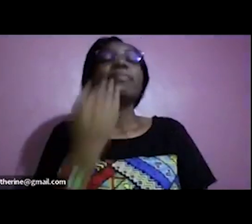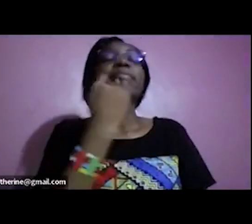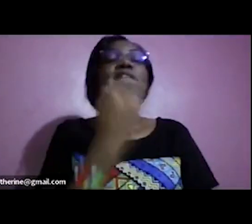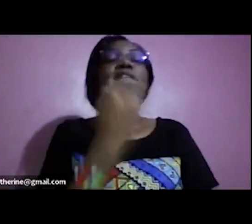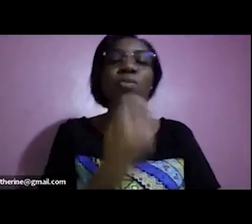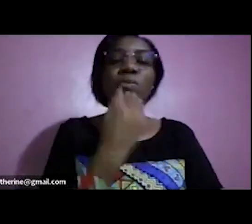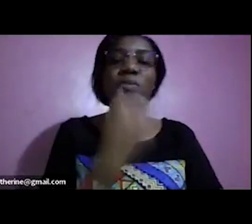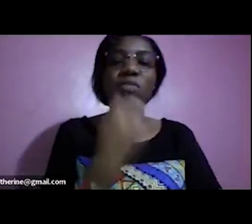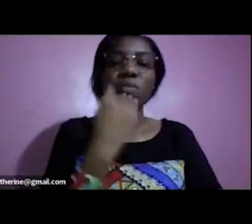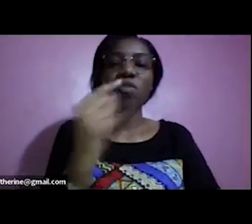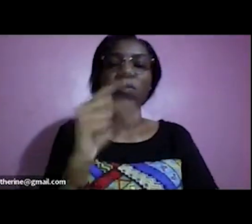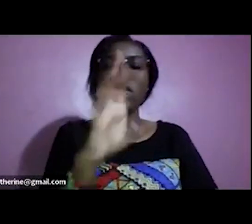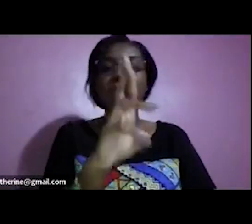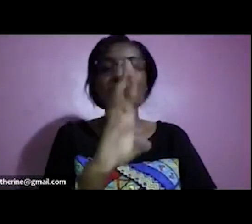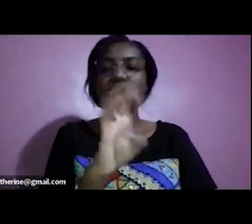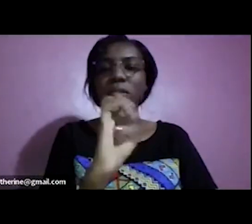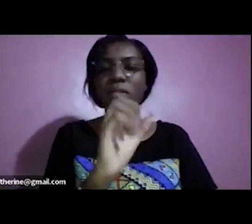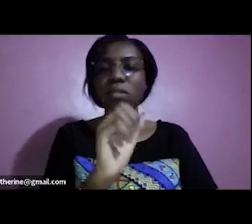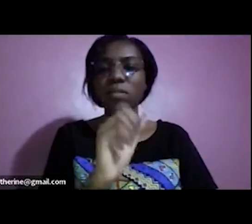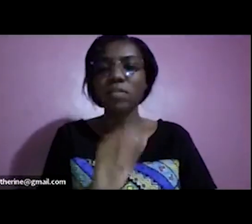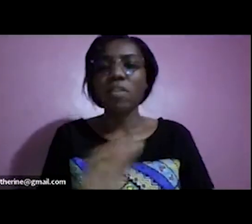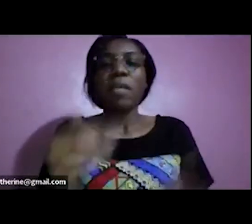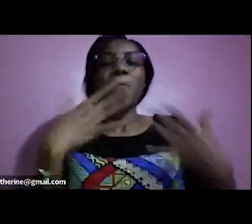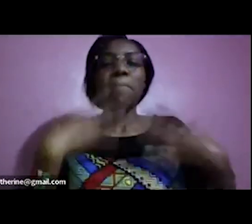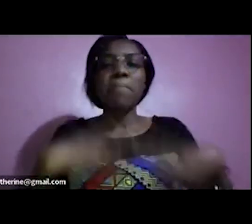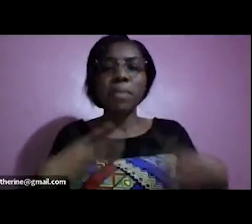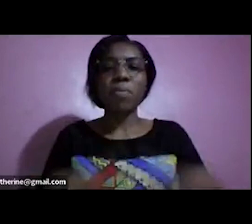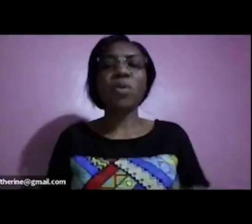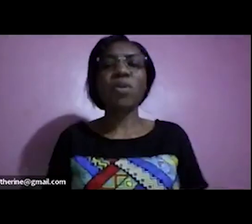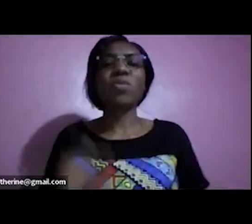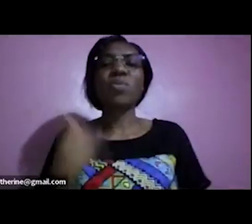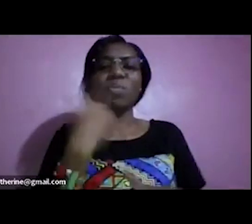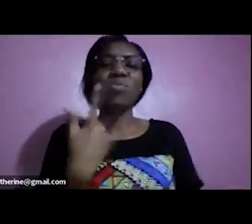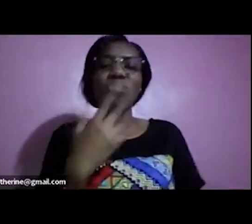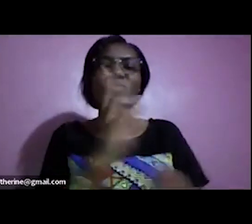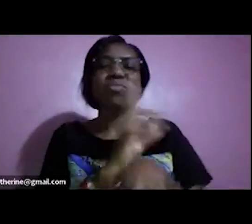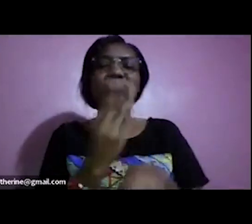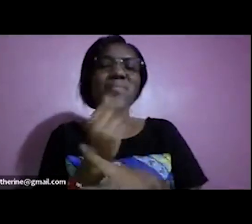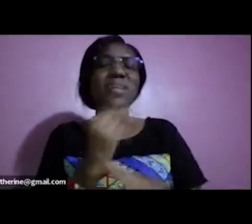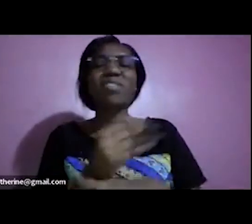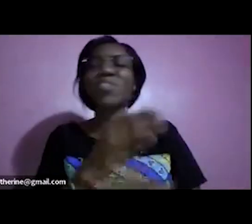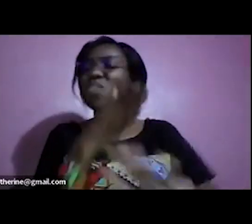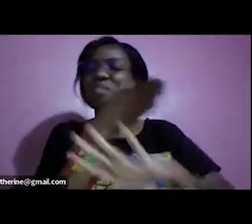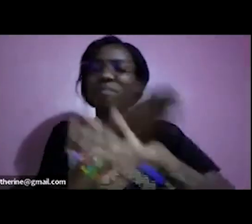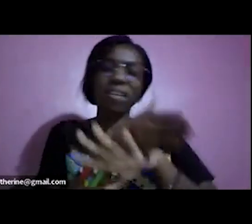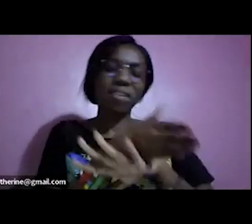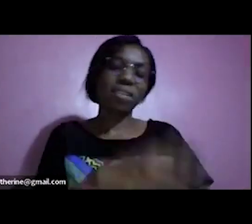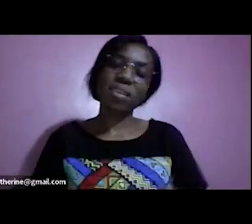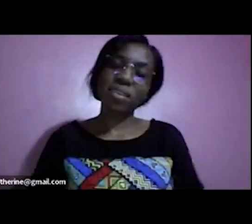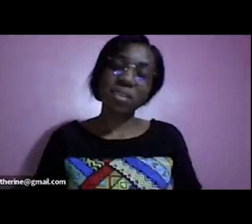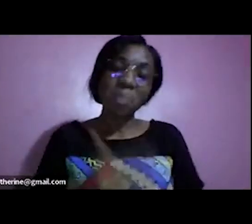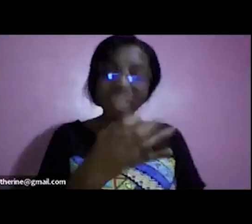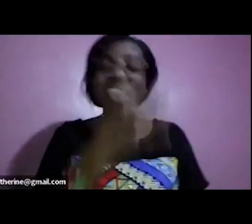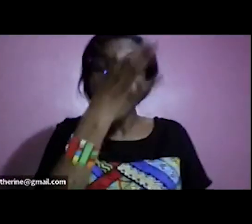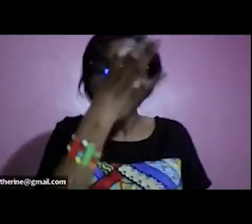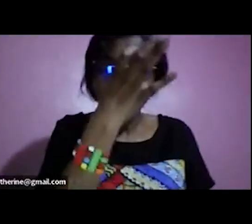grace i think that people are living beyond their means and from a point of ignorance i need you